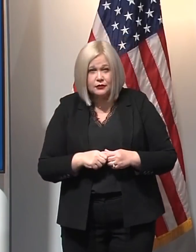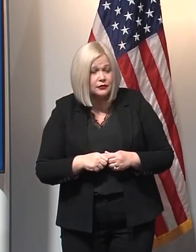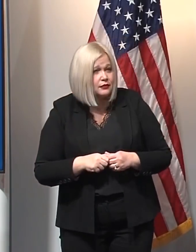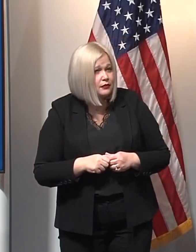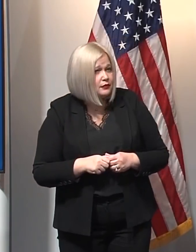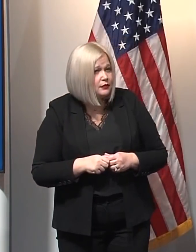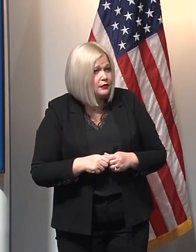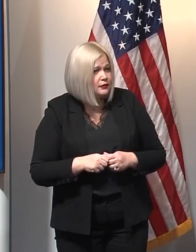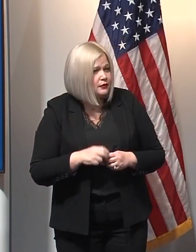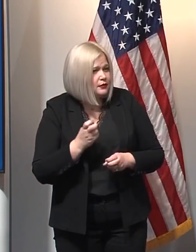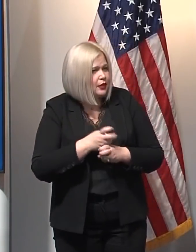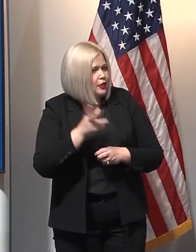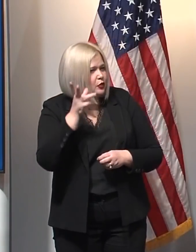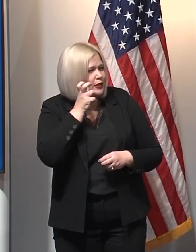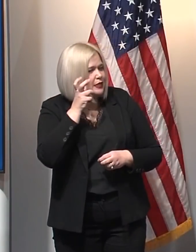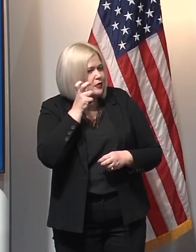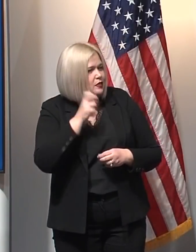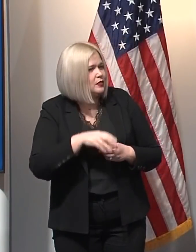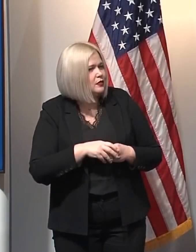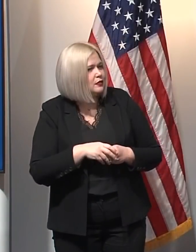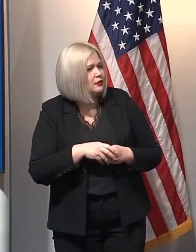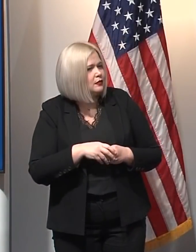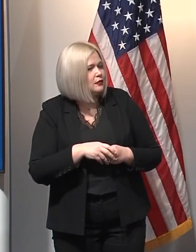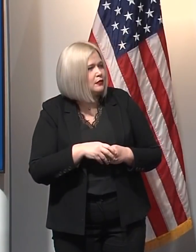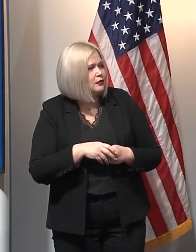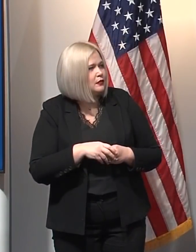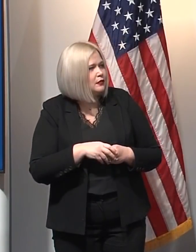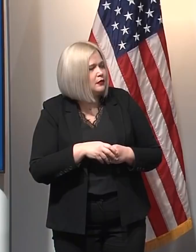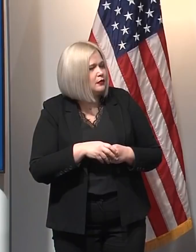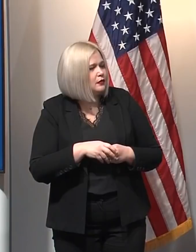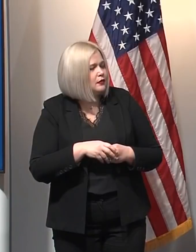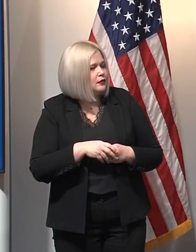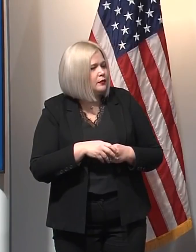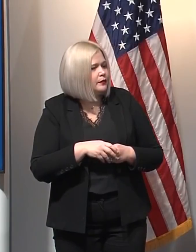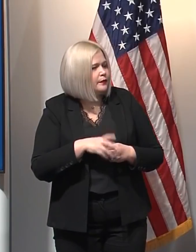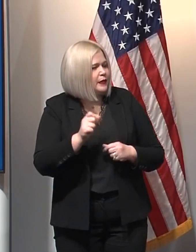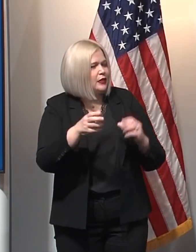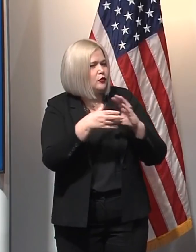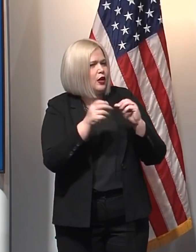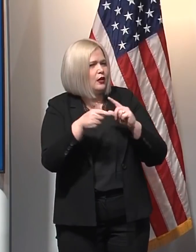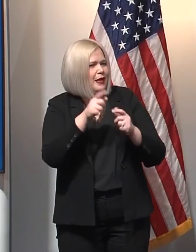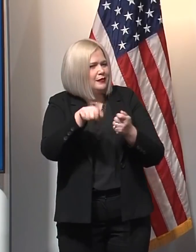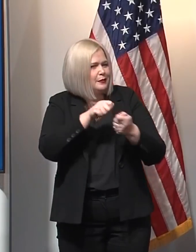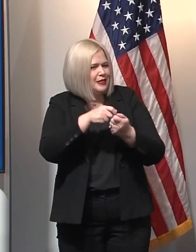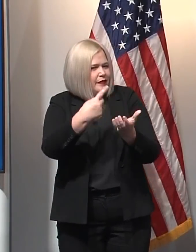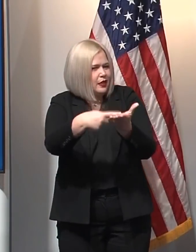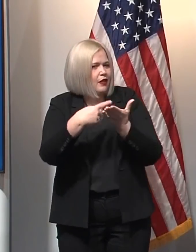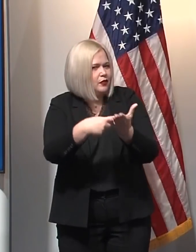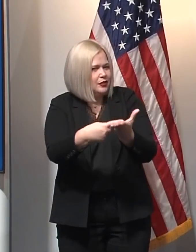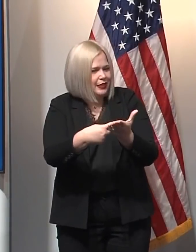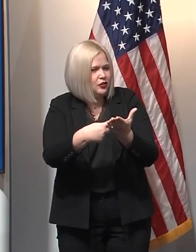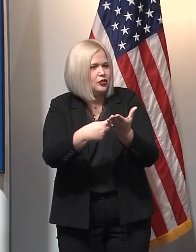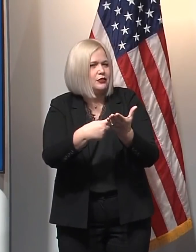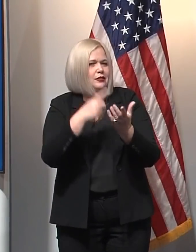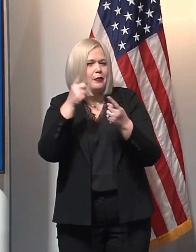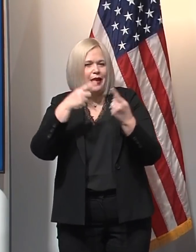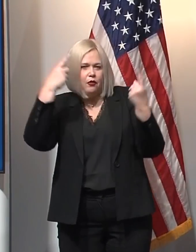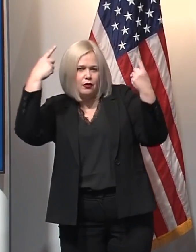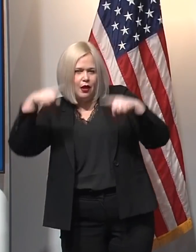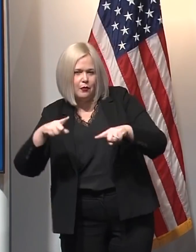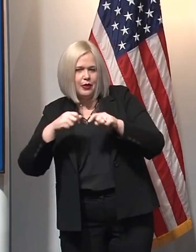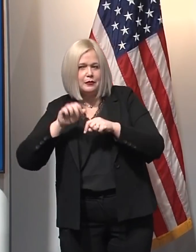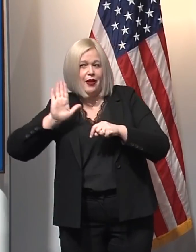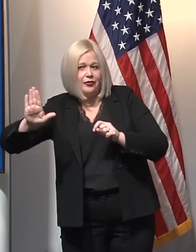any sort of specific negotiations you've had with legislative leaders about compromises either on your plan or on their plan about